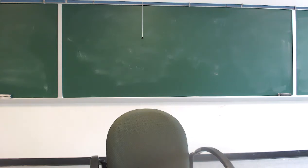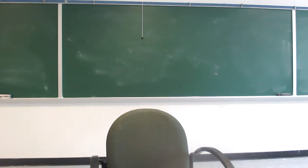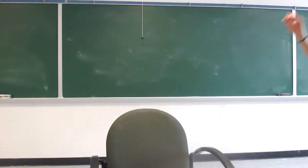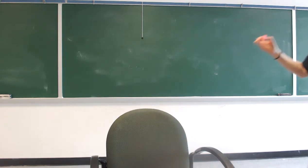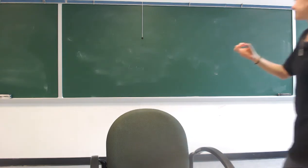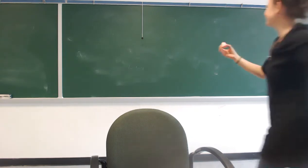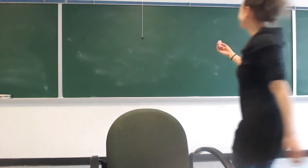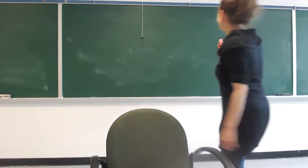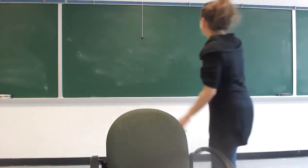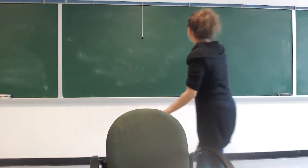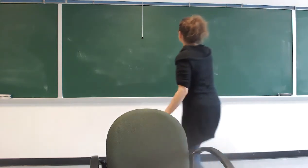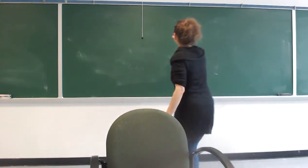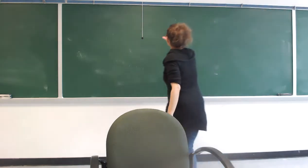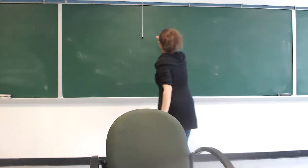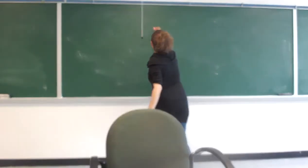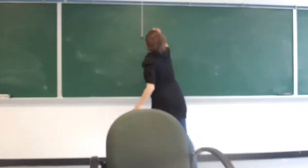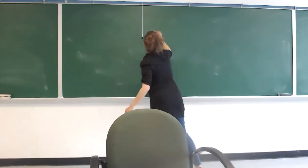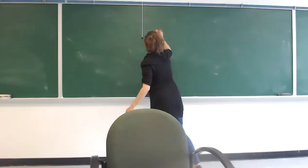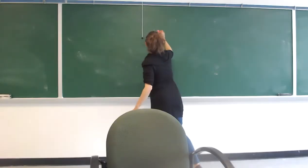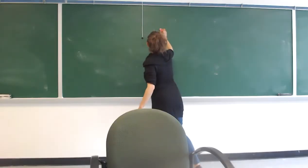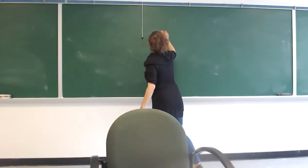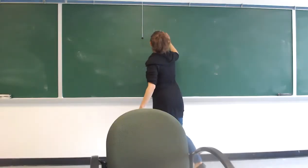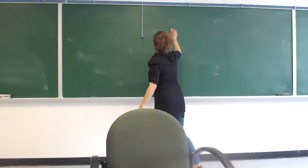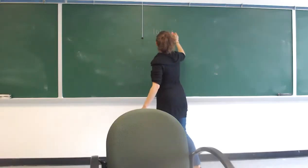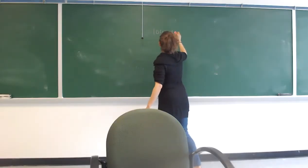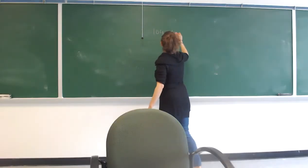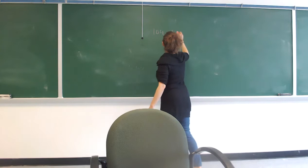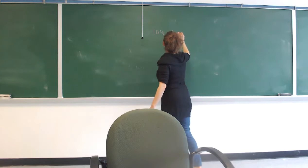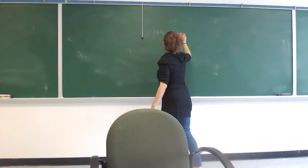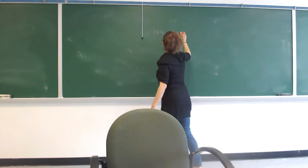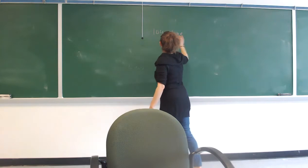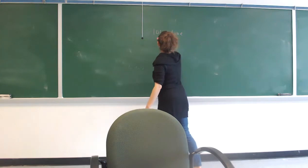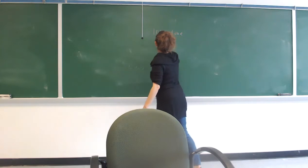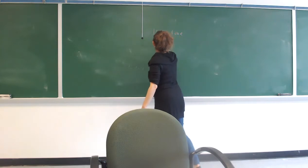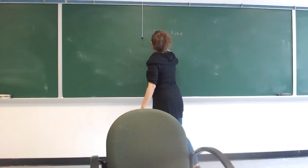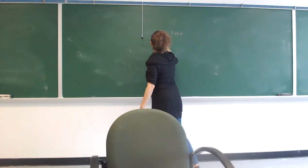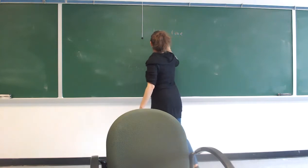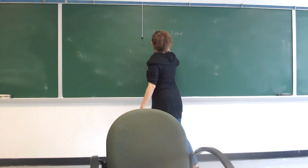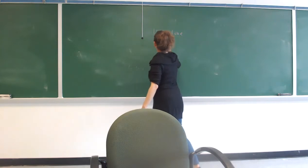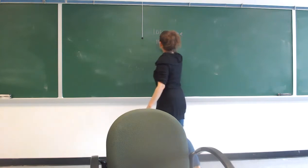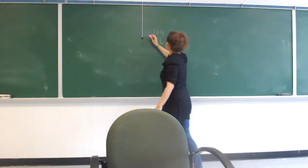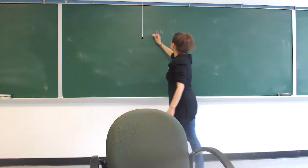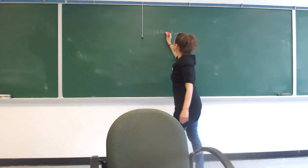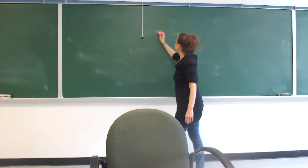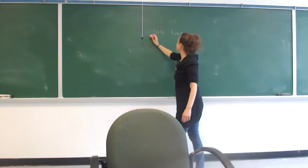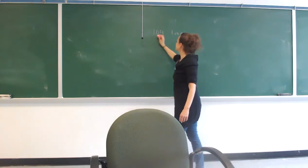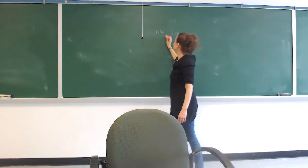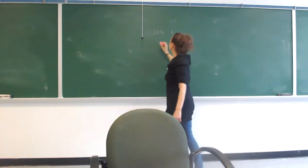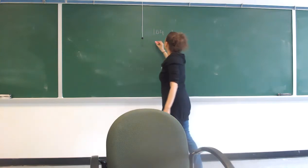side box it's a bit different from one of four is the love class oh sorry one something you're